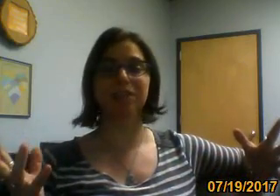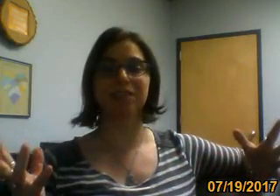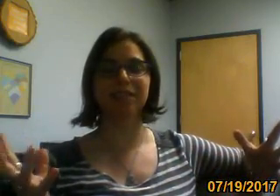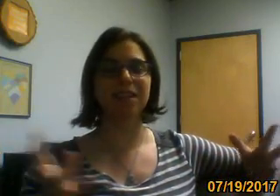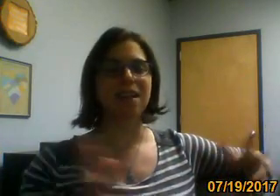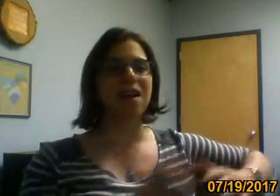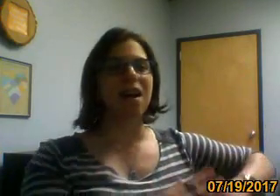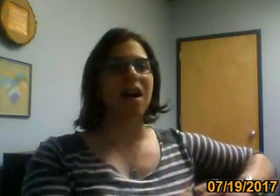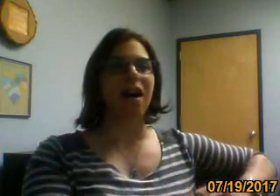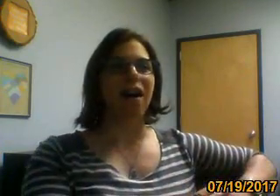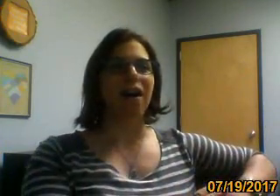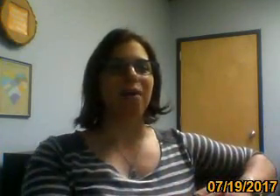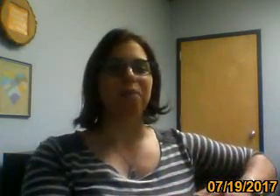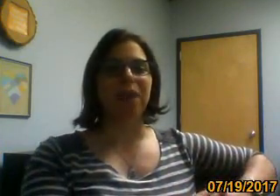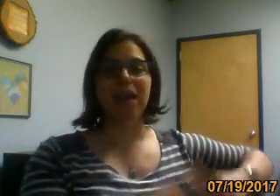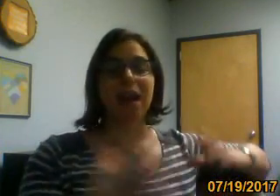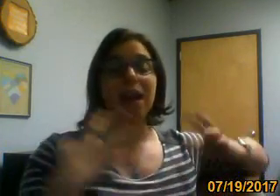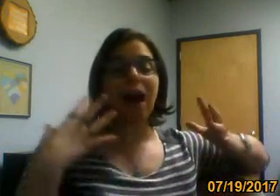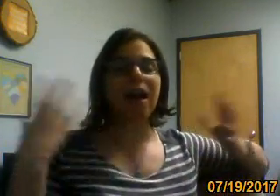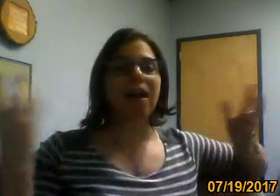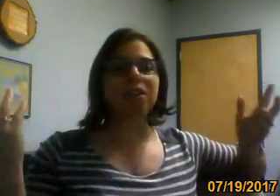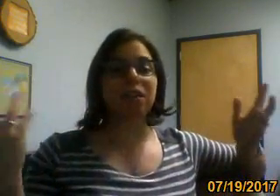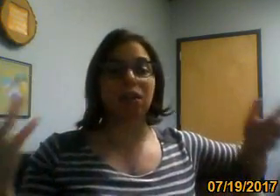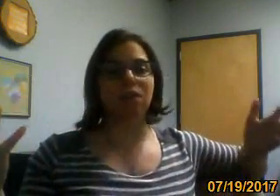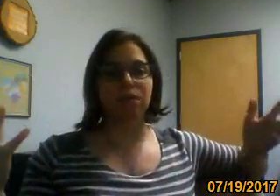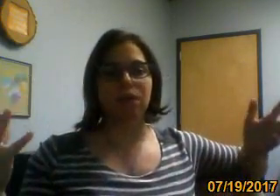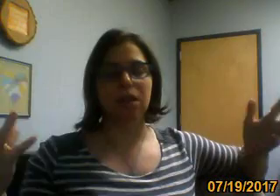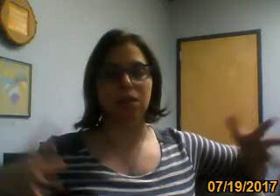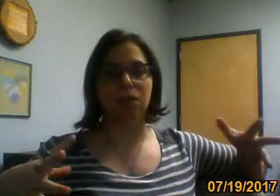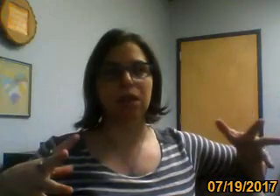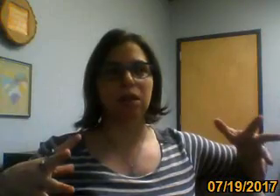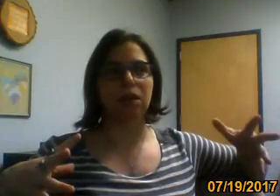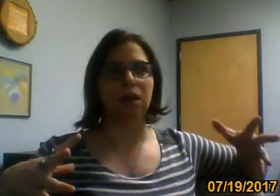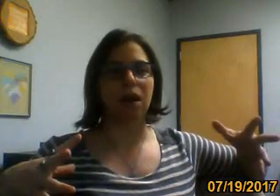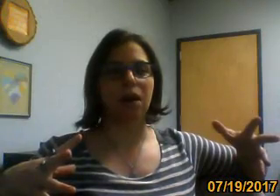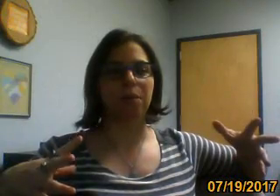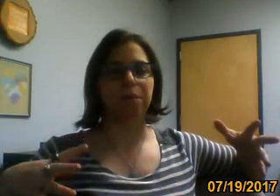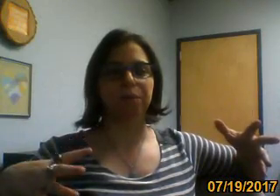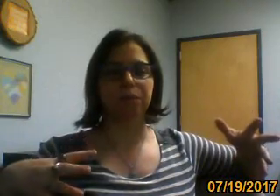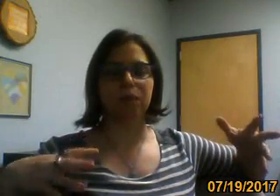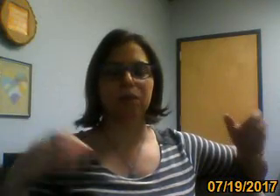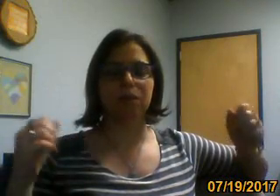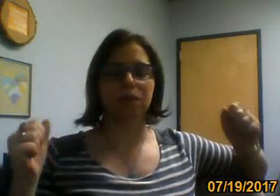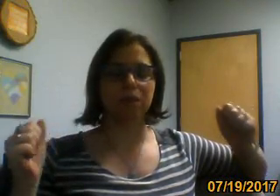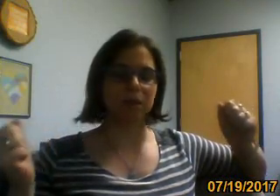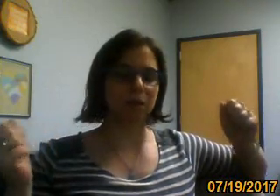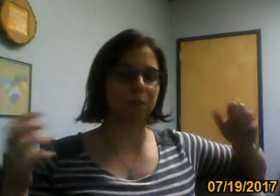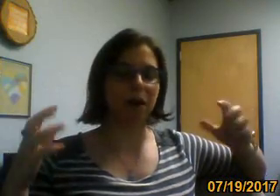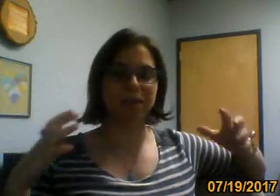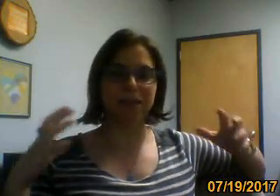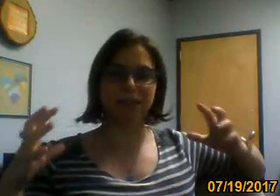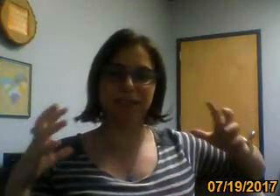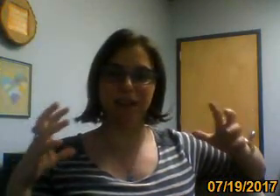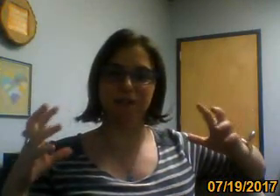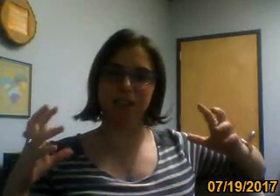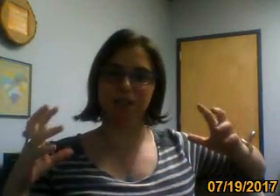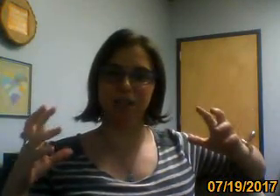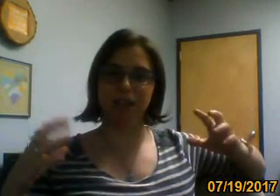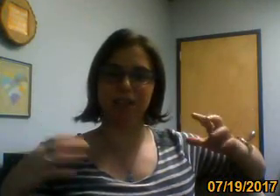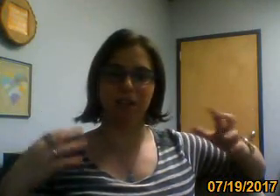materials. And I actually love hearing the processes of different